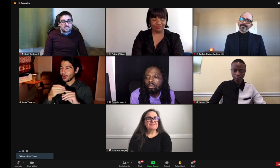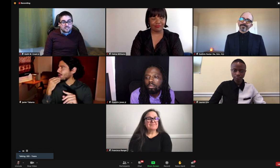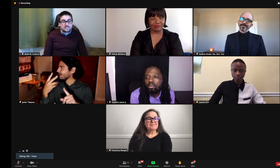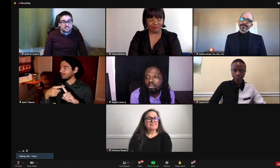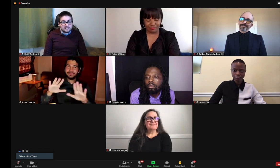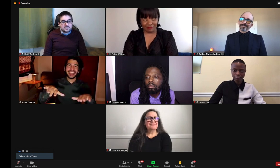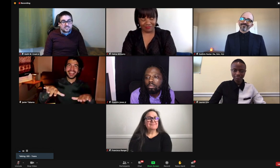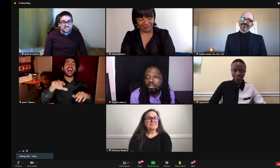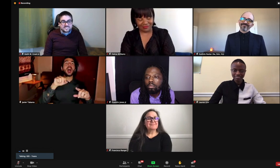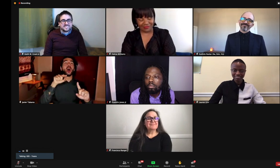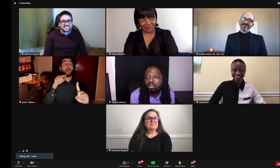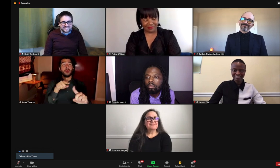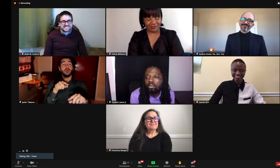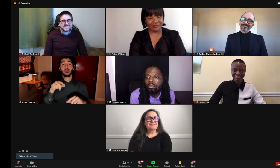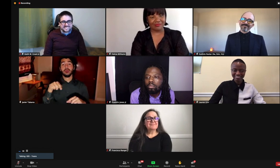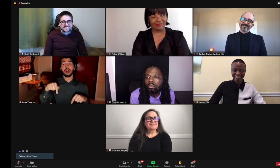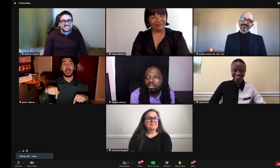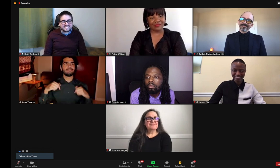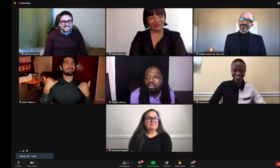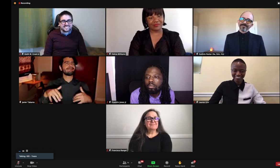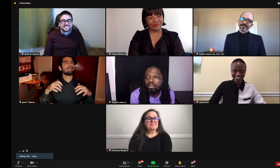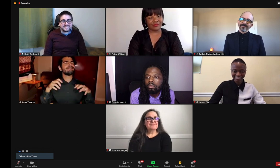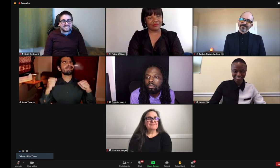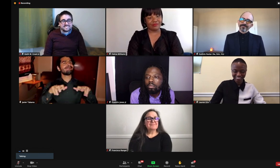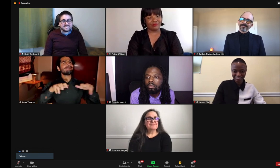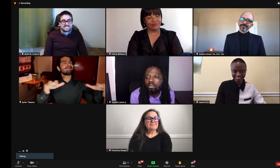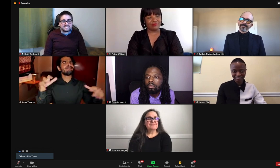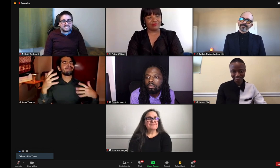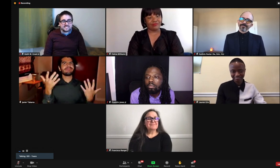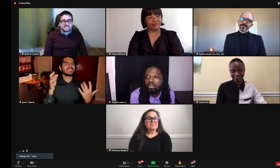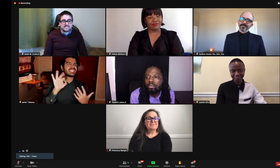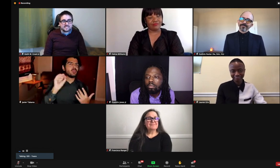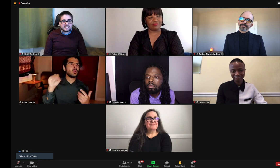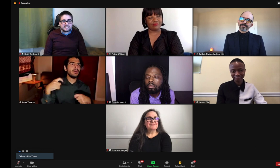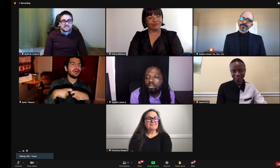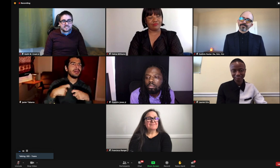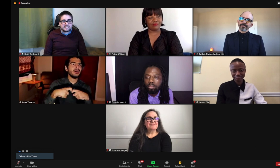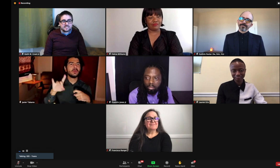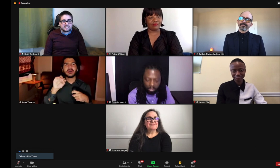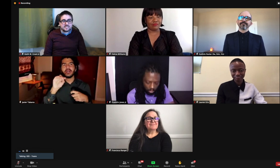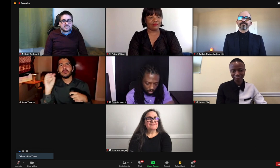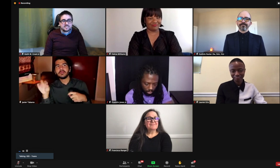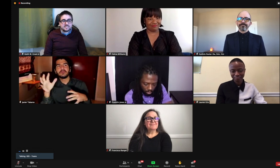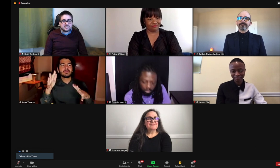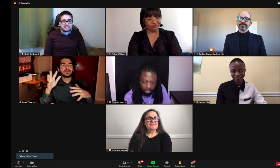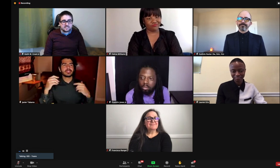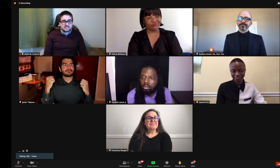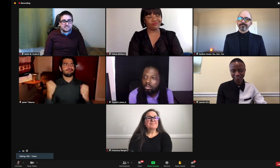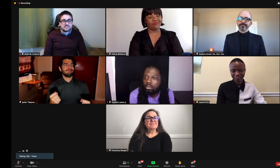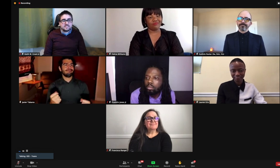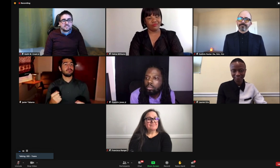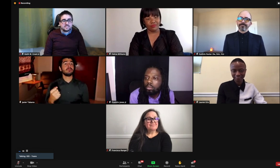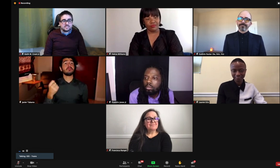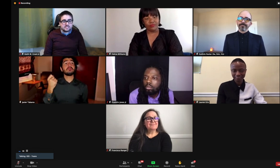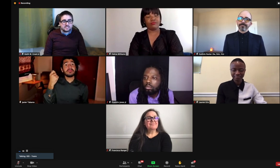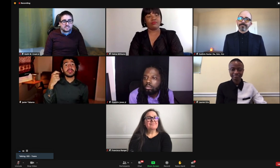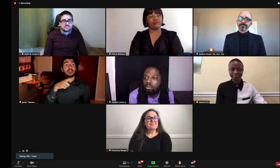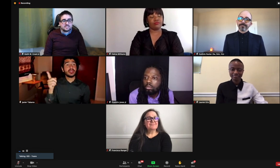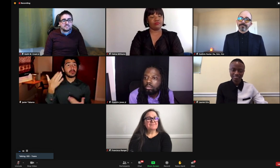sorry, it's warm. I don't mean to brag, but over here in Miami, there's a lot of people who, you know, speak Spanish. And, you I'd say it's at